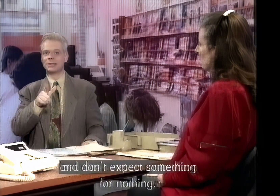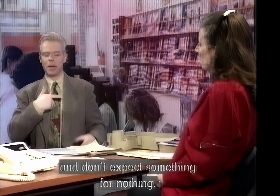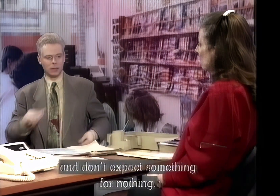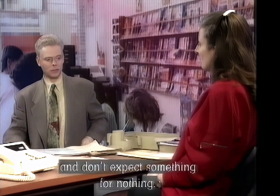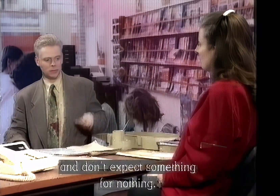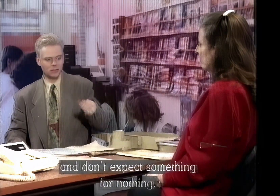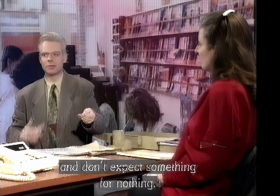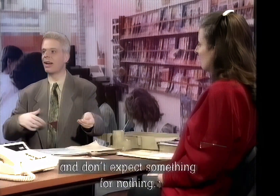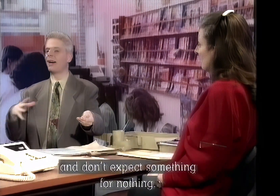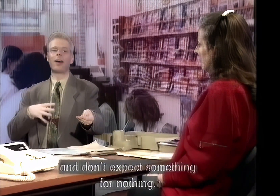something for nothing.